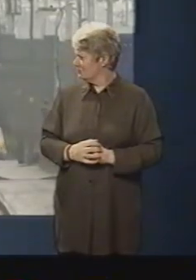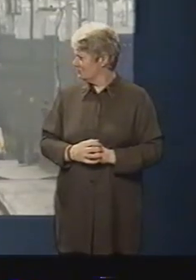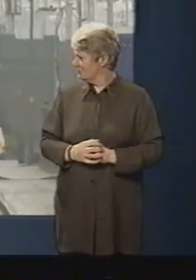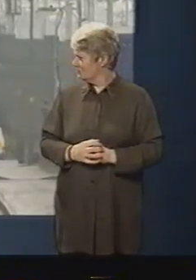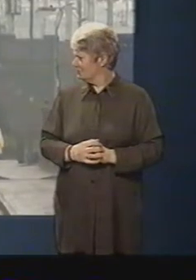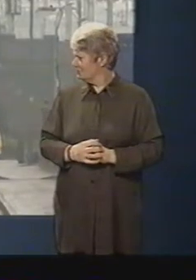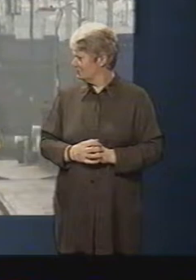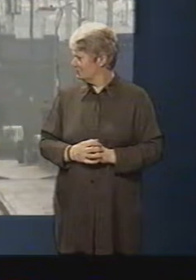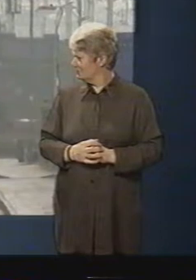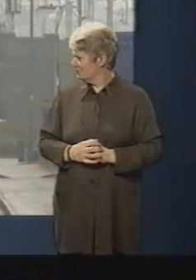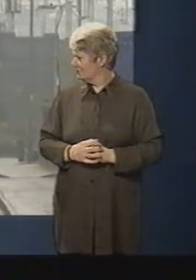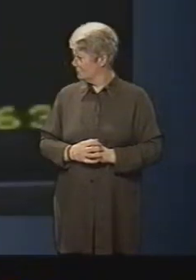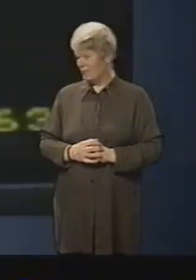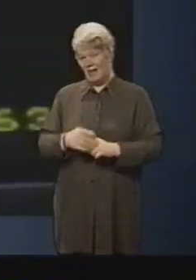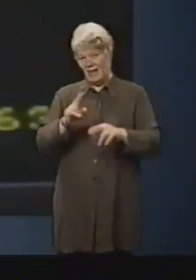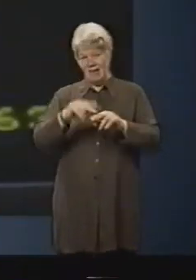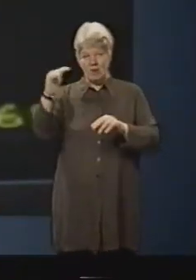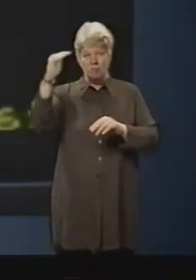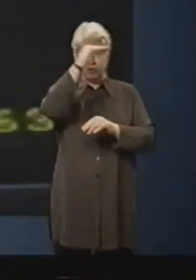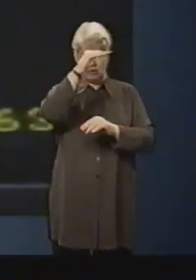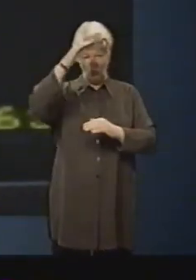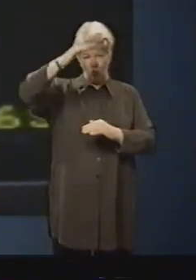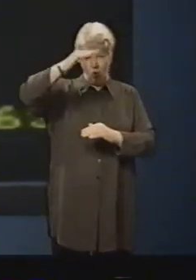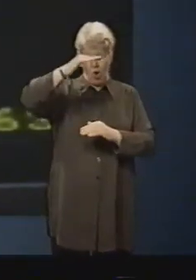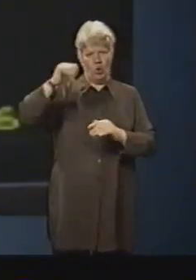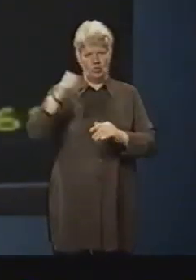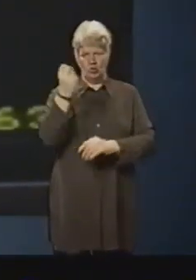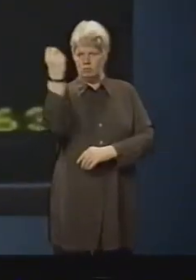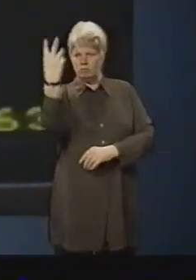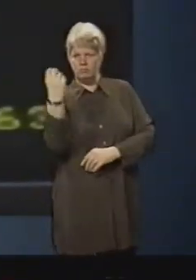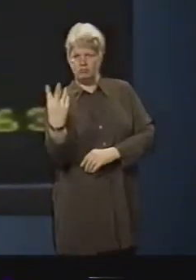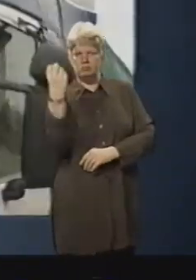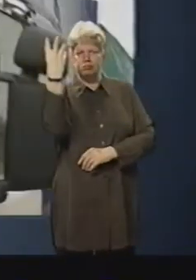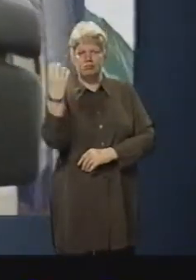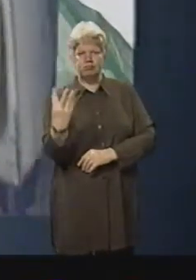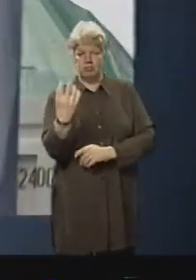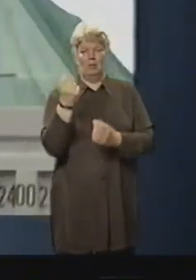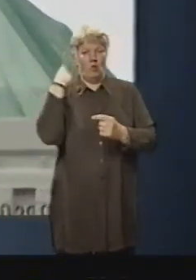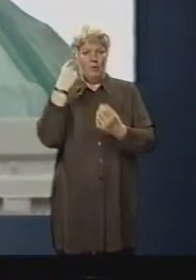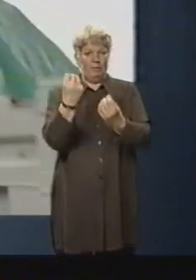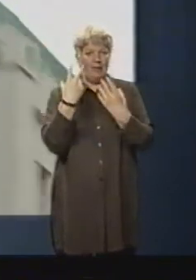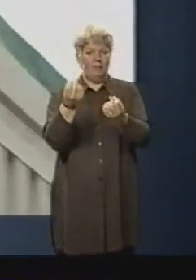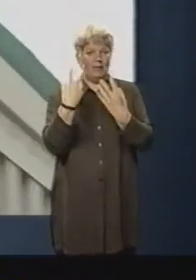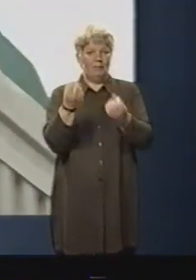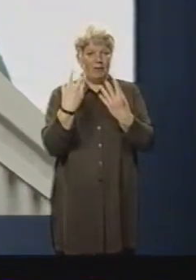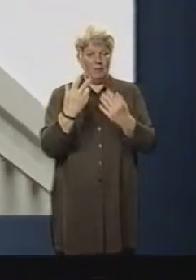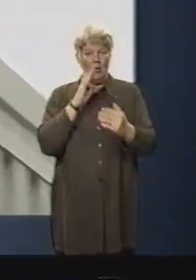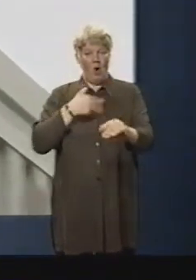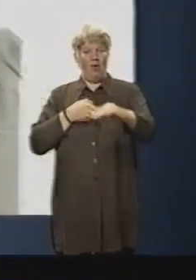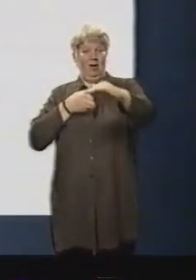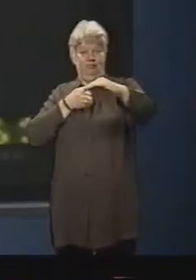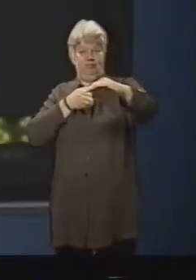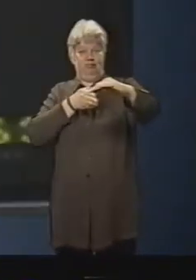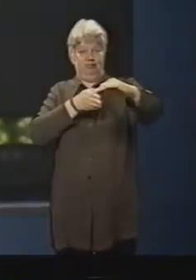If the bridge ahead is too low for our load, the device should start bleeping and flashing. The closer we get to the bridge, the more